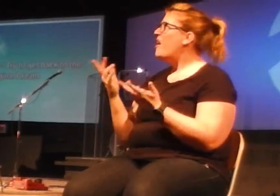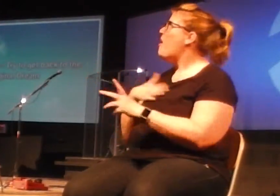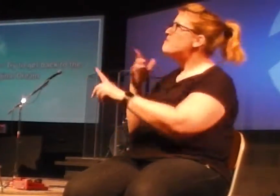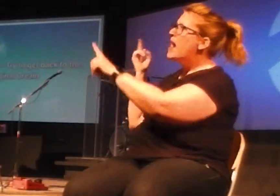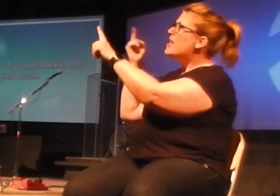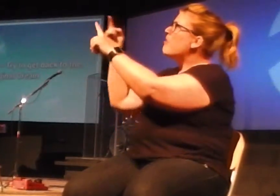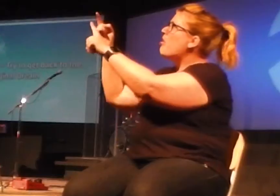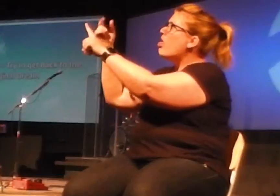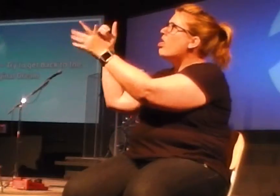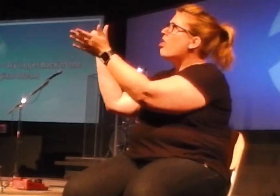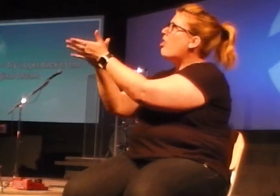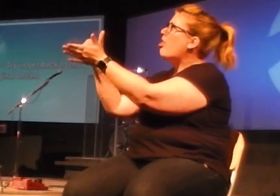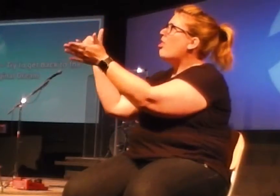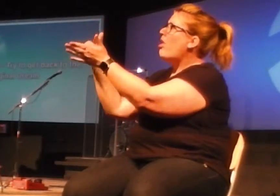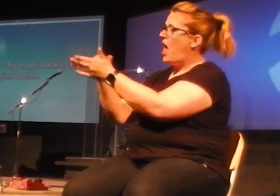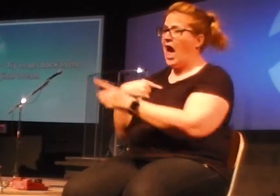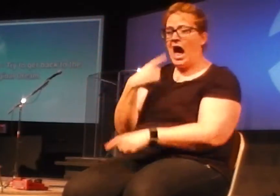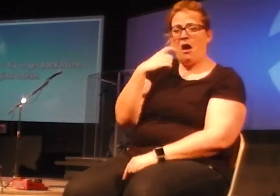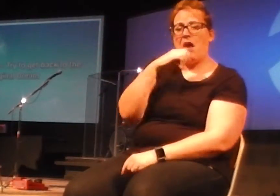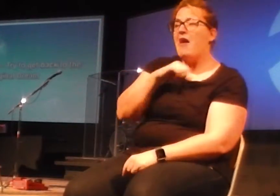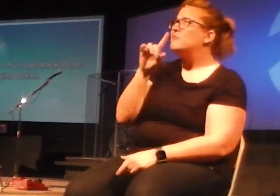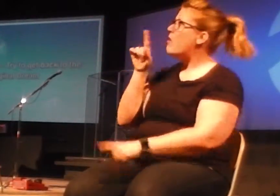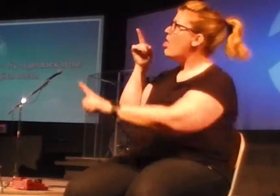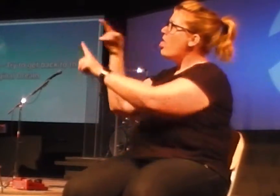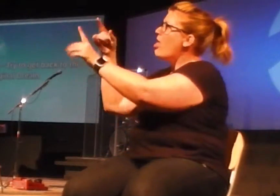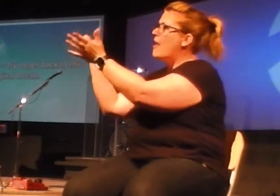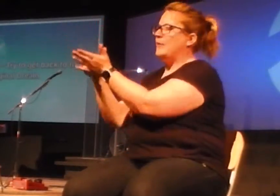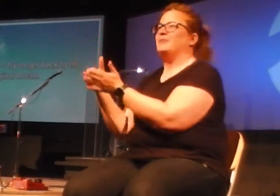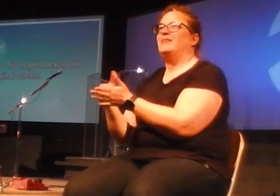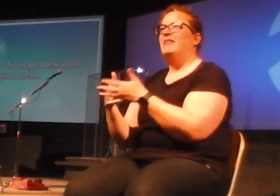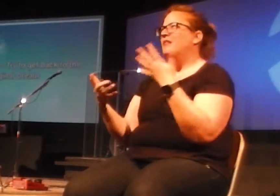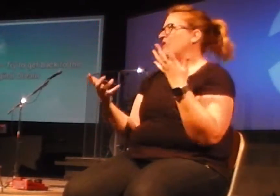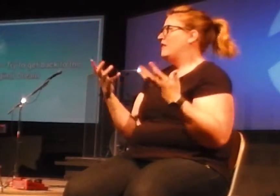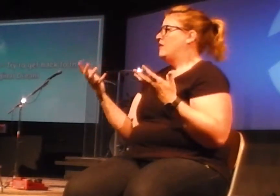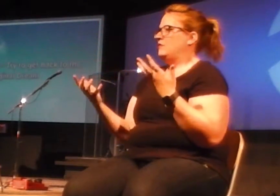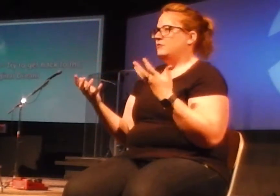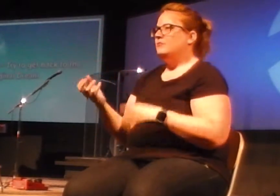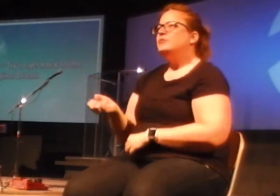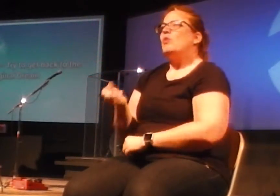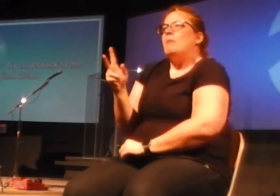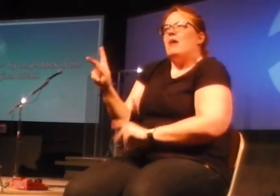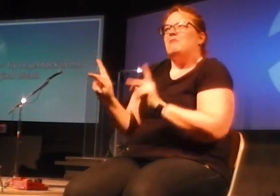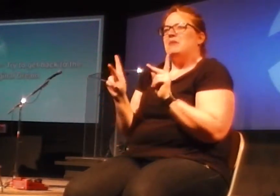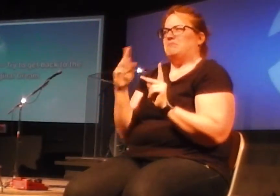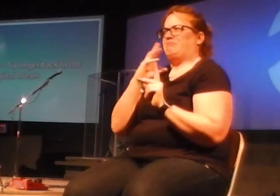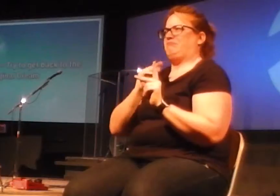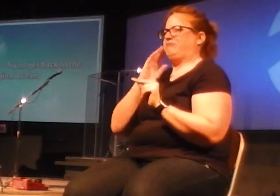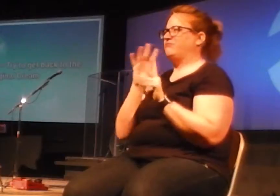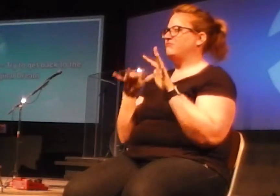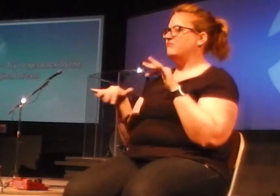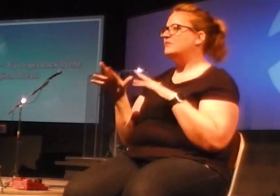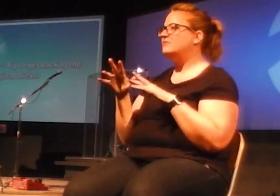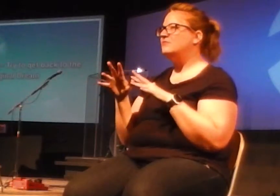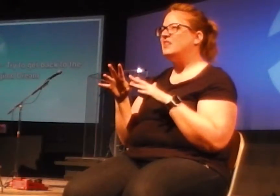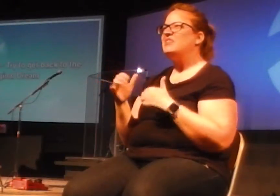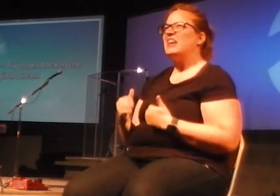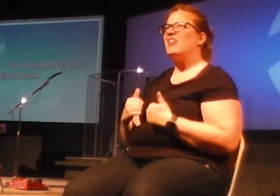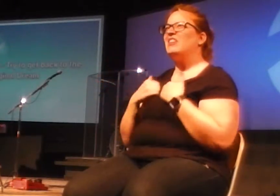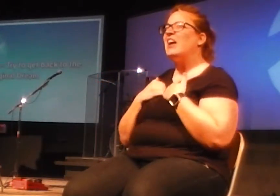going to be by the time we thought we were going to be there. And so for many people, what ends up happening is they end up spending the rest of their life trying to